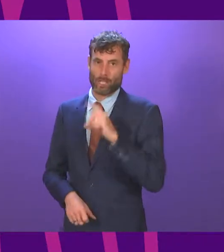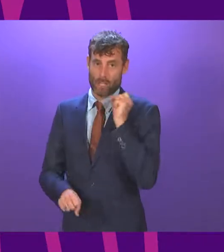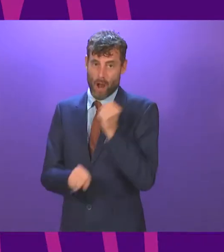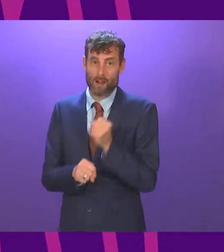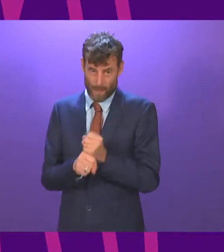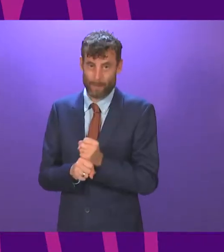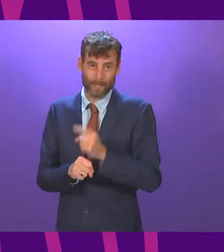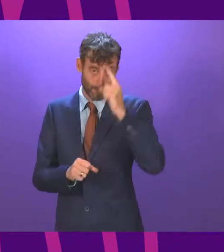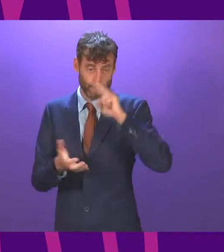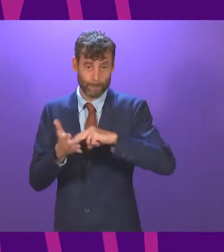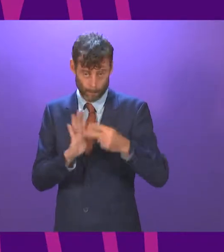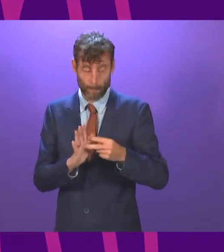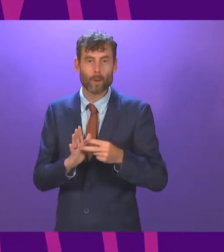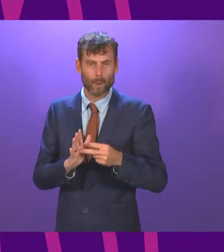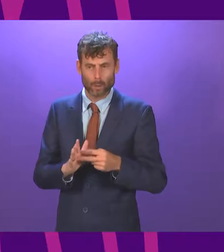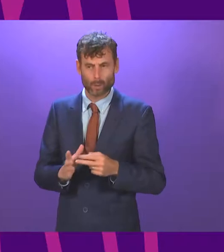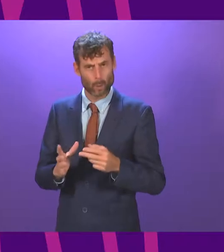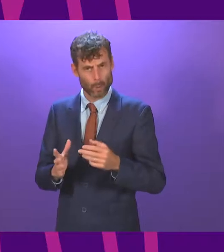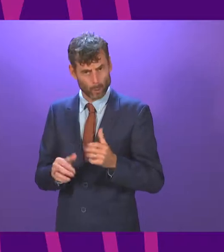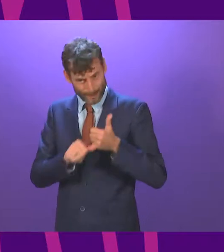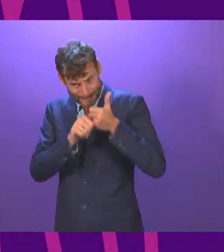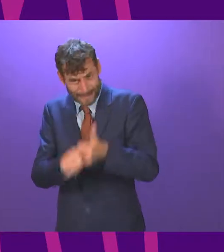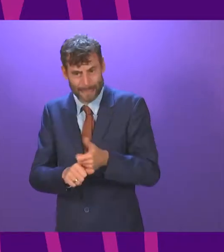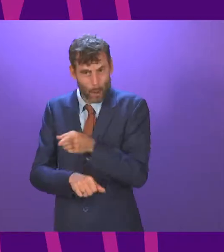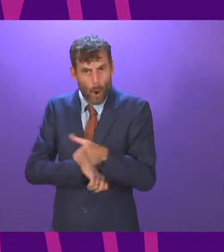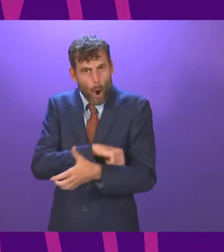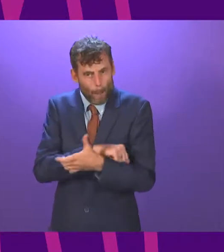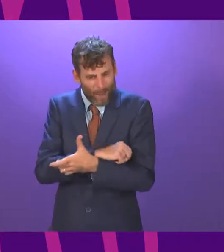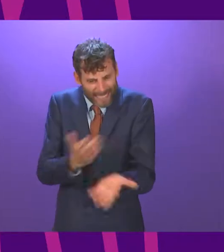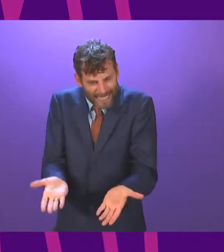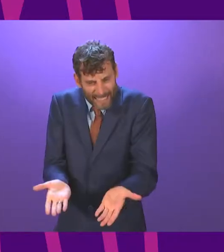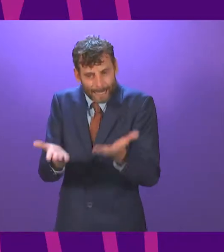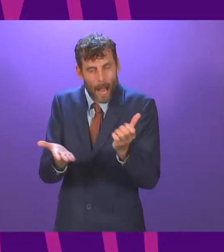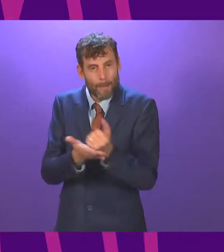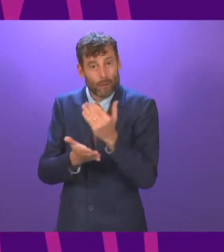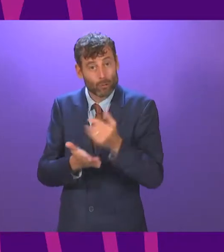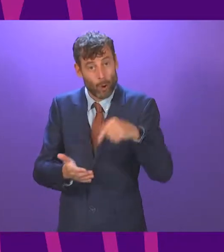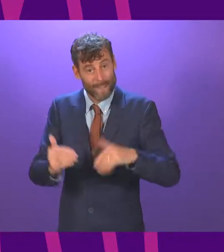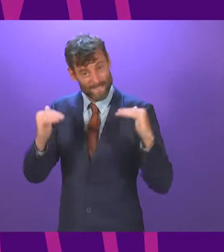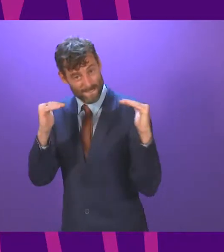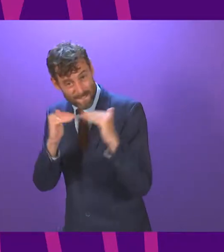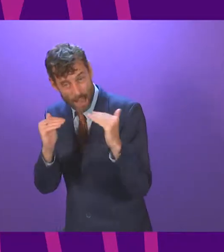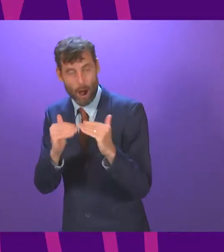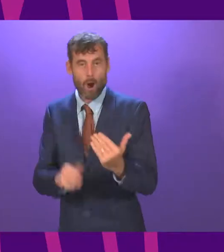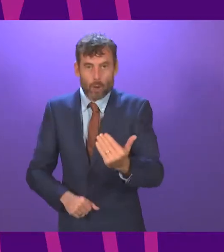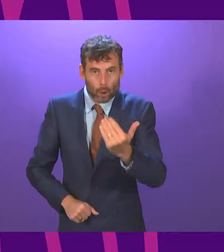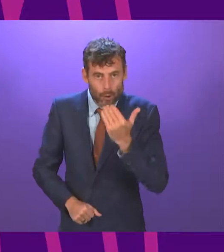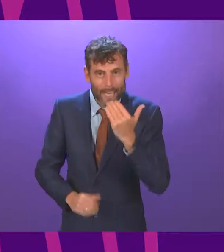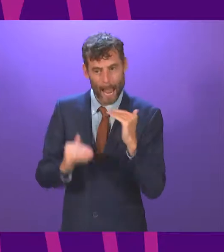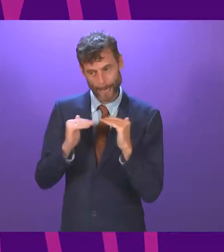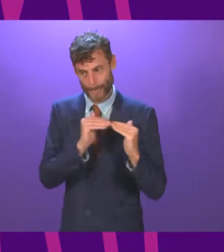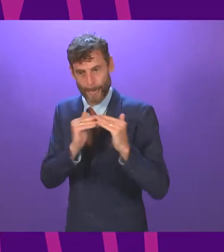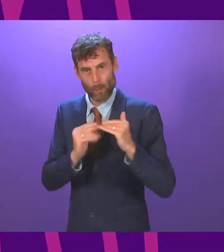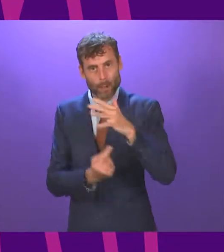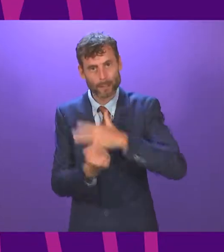reduce poverty and make Scotland a fairer, greener and more Ecosociety. Presiding